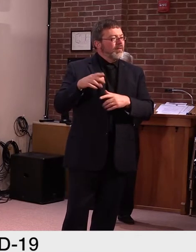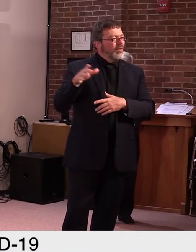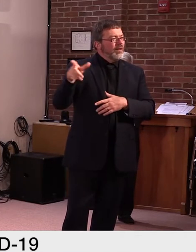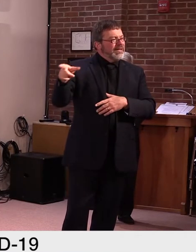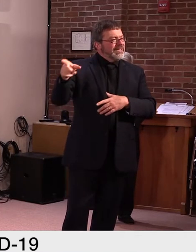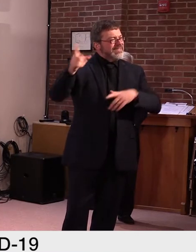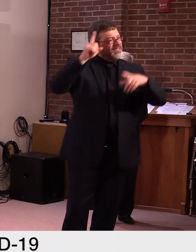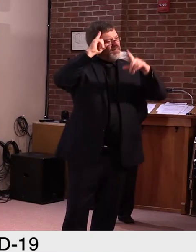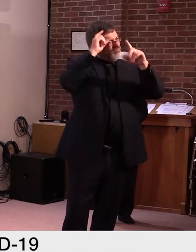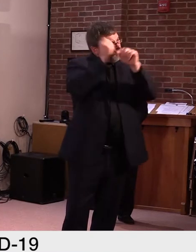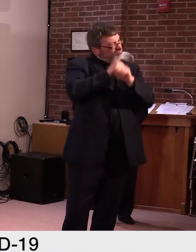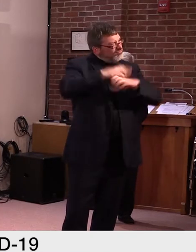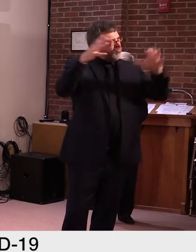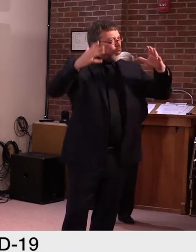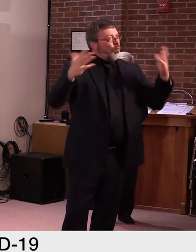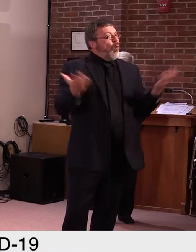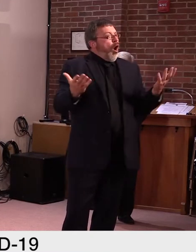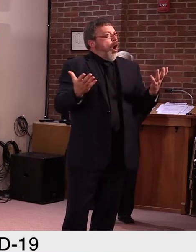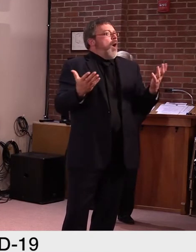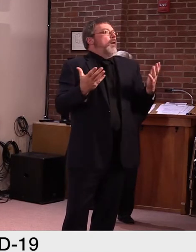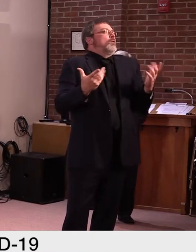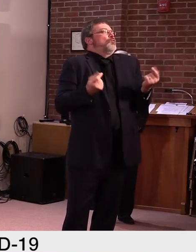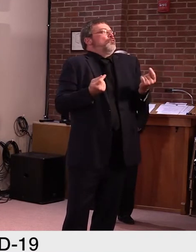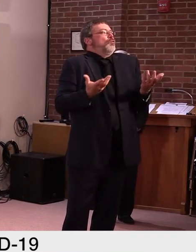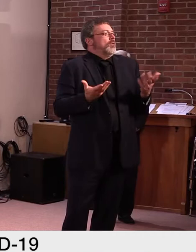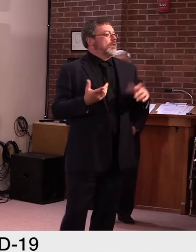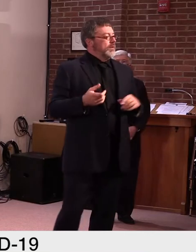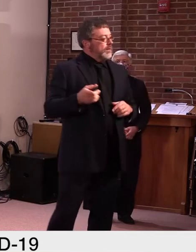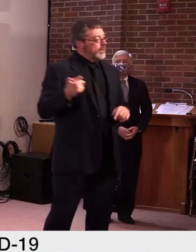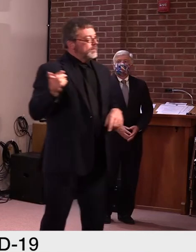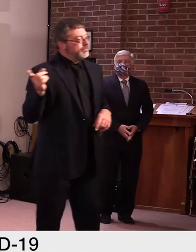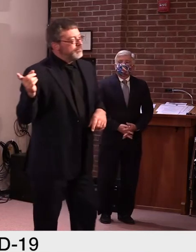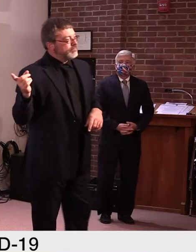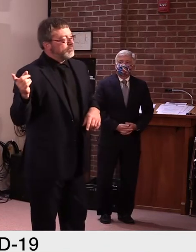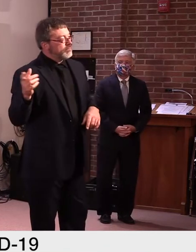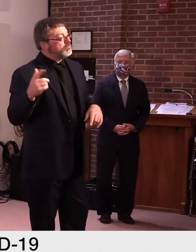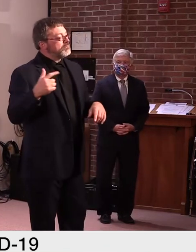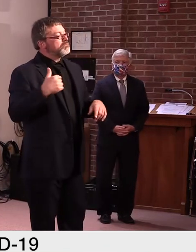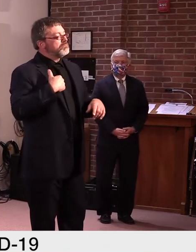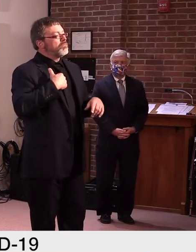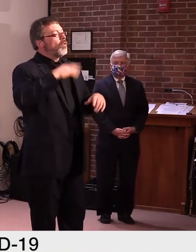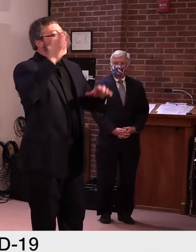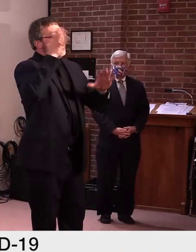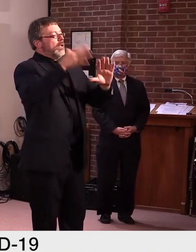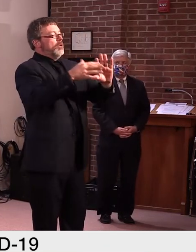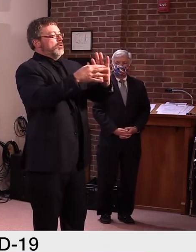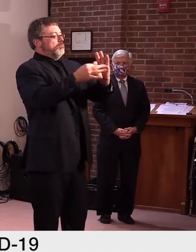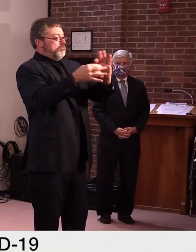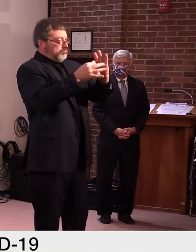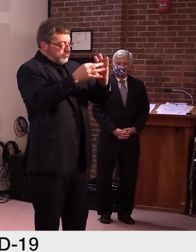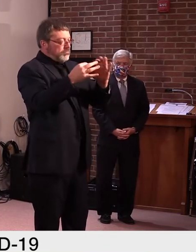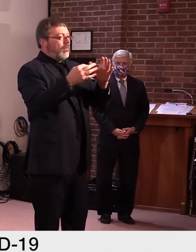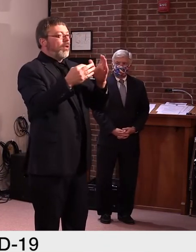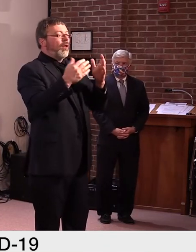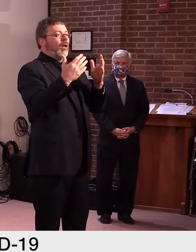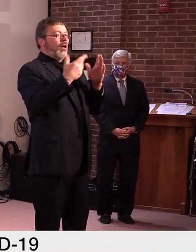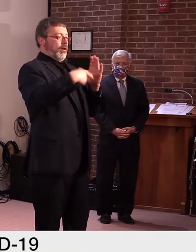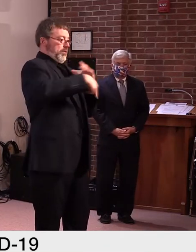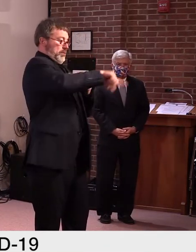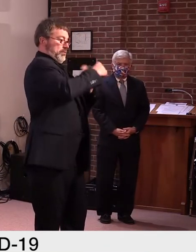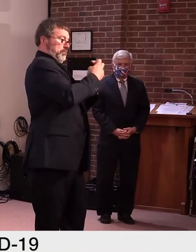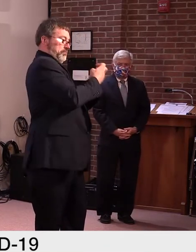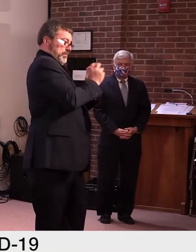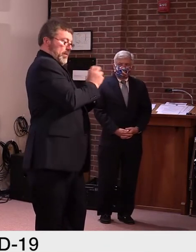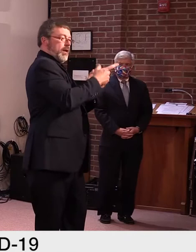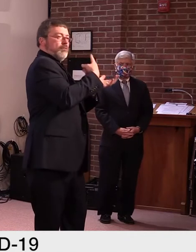release, uh, some of what the racial equity, uh, panel has put together and that should be released. I believe in the next week